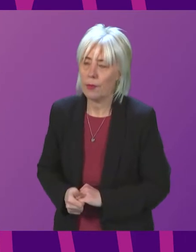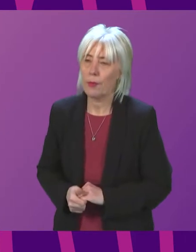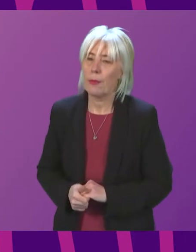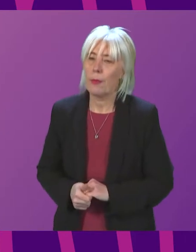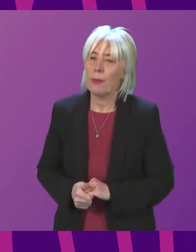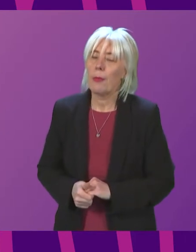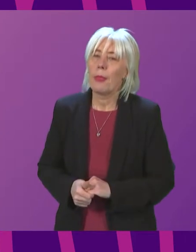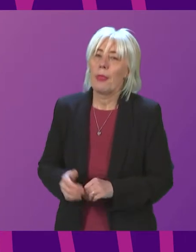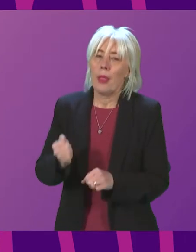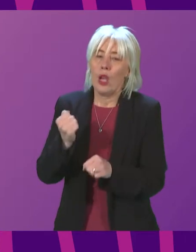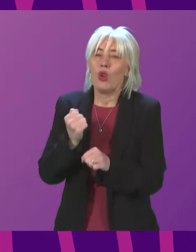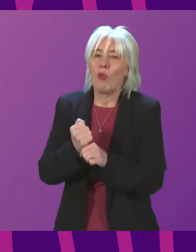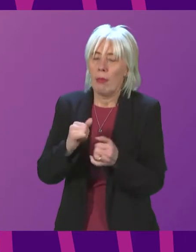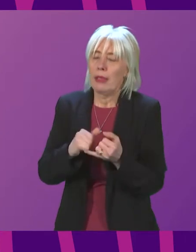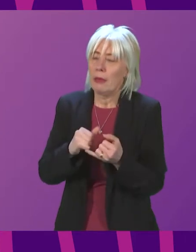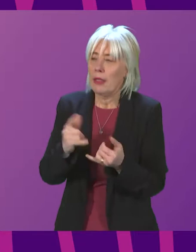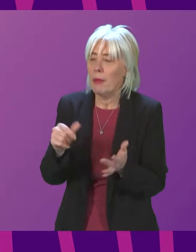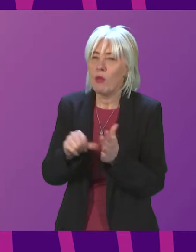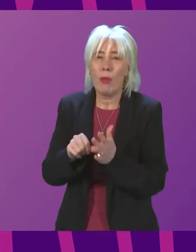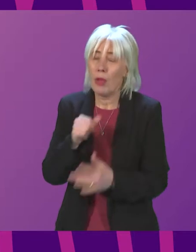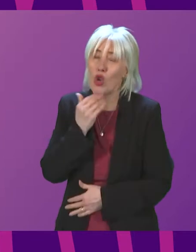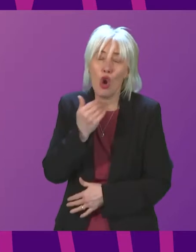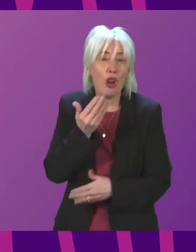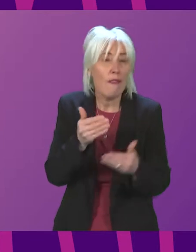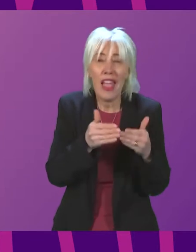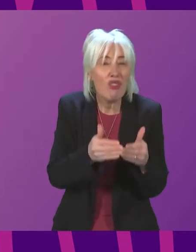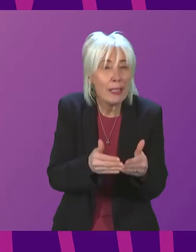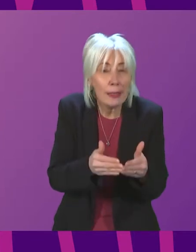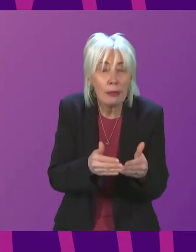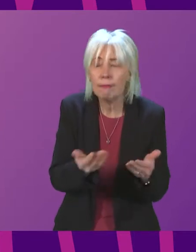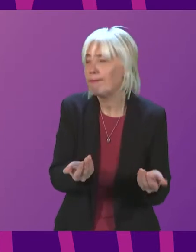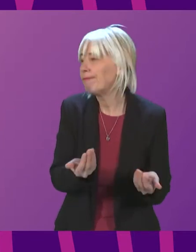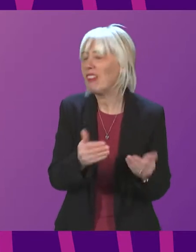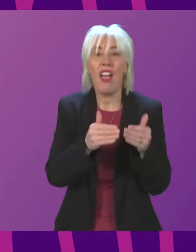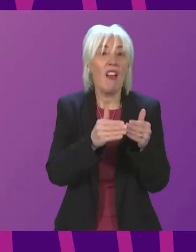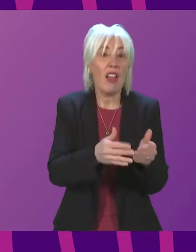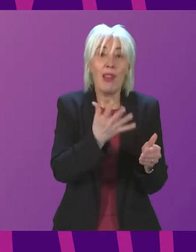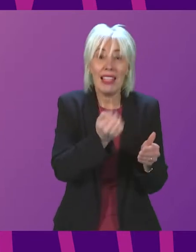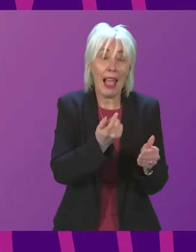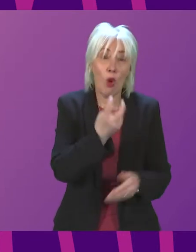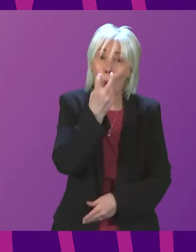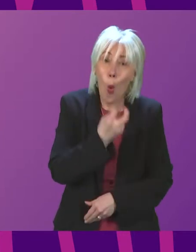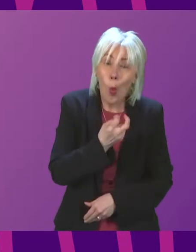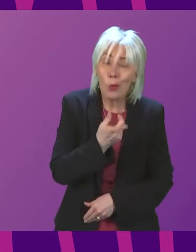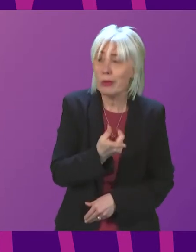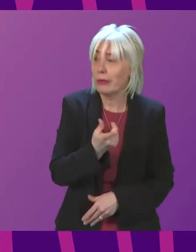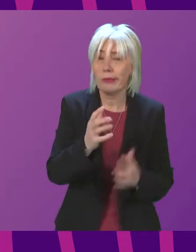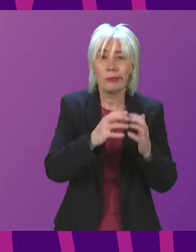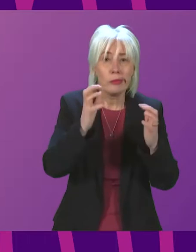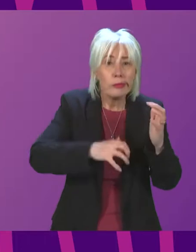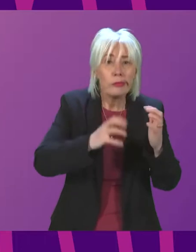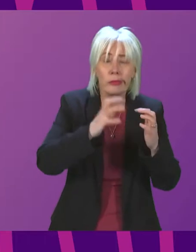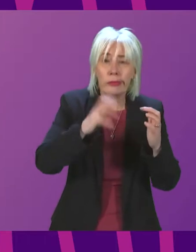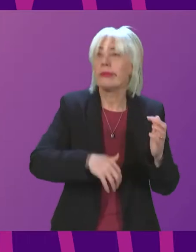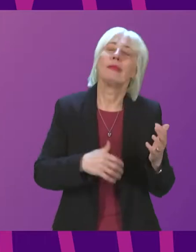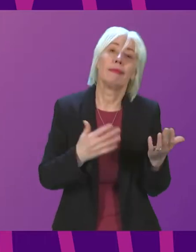Thank you. The problem here is we don't have enough ferries those ferries that we do have are too old so they keep breaking down and that